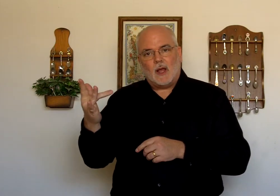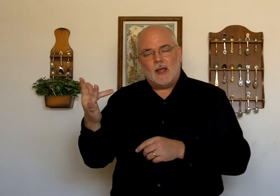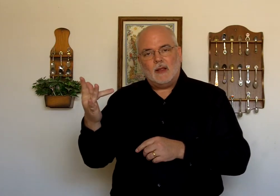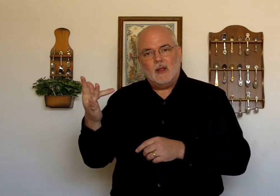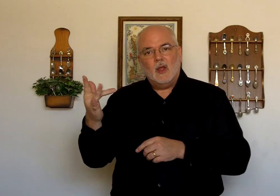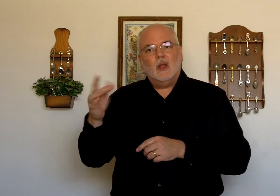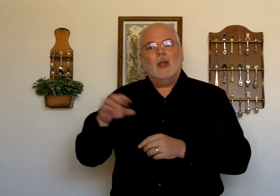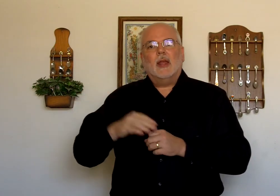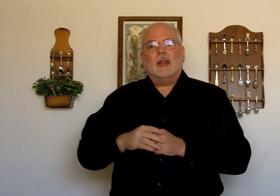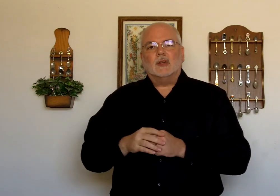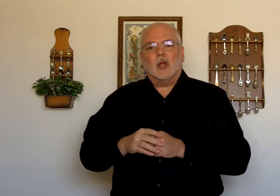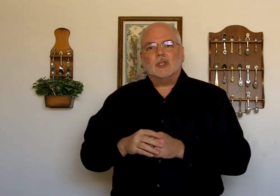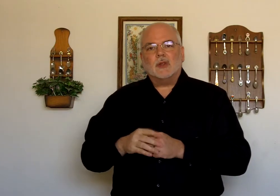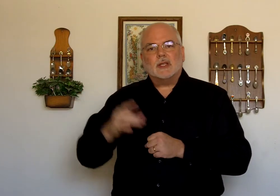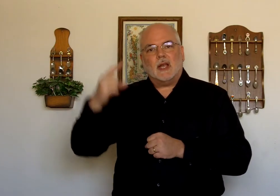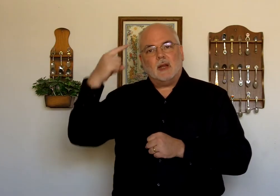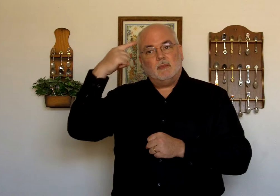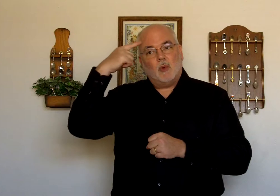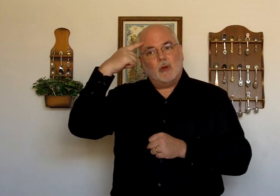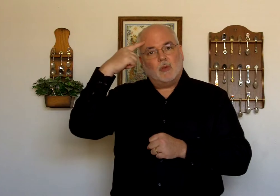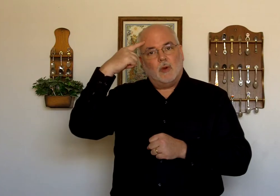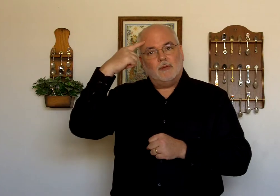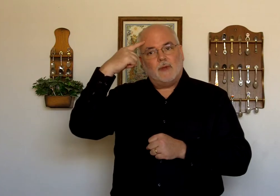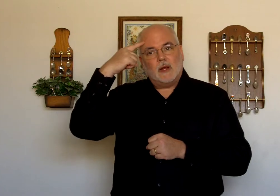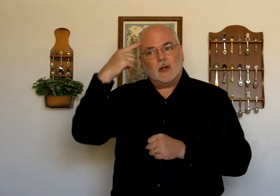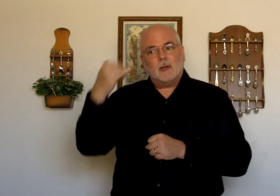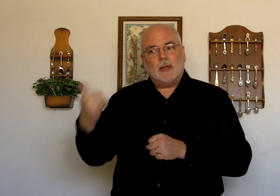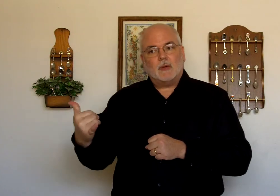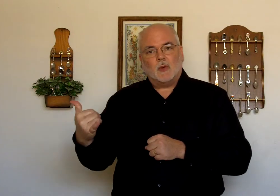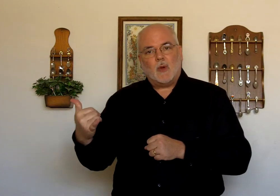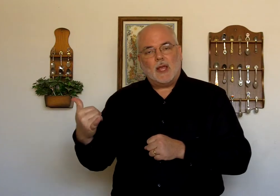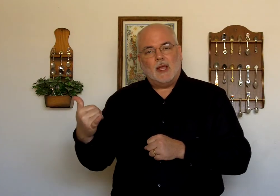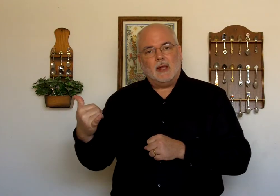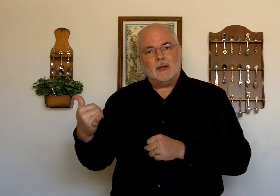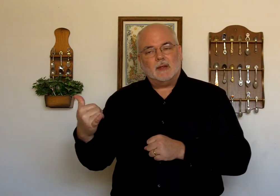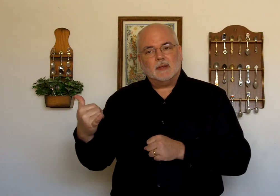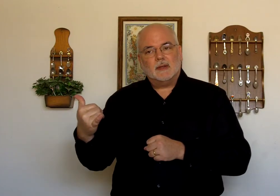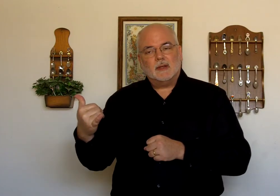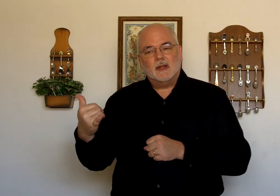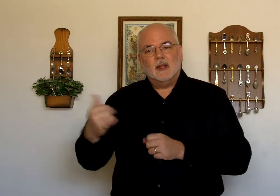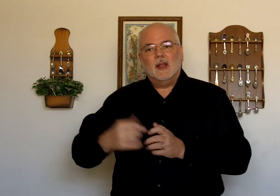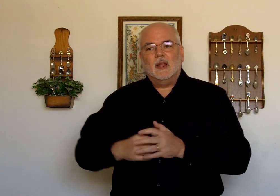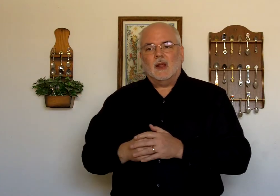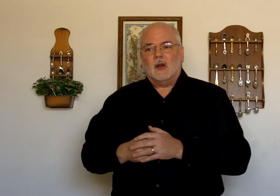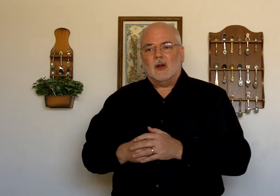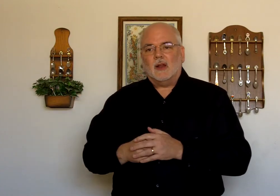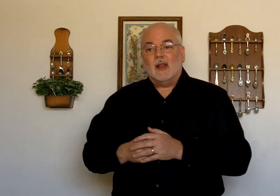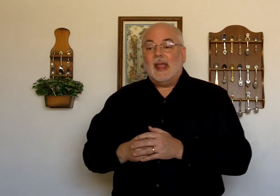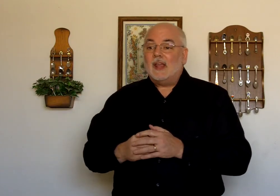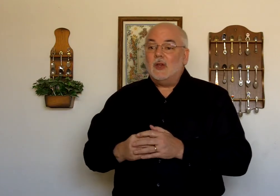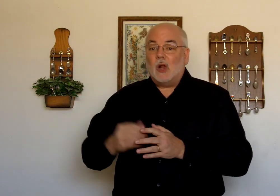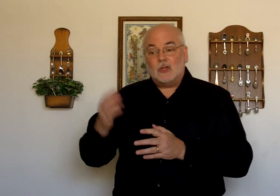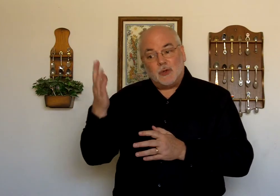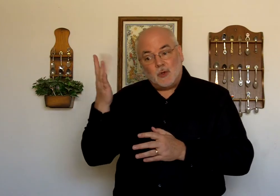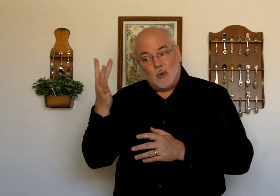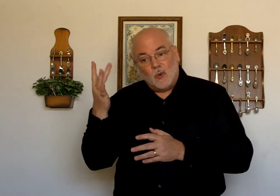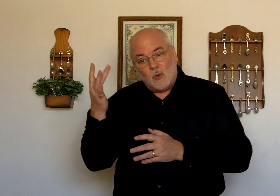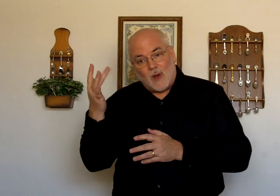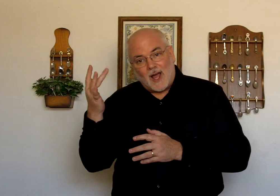Why? There's also the sign. Point with one finger. Come back with a Y hand. Alright. You can also do. Why?